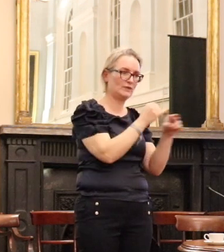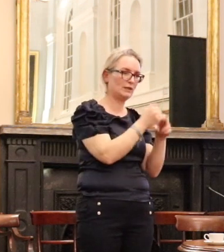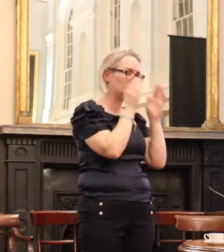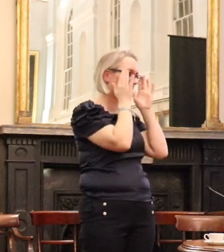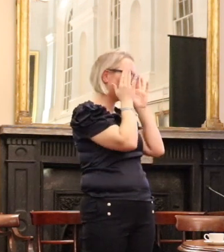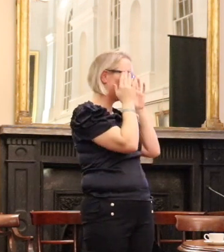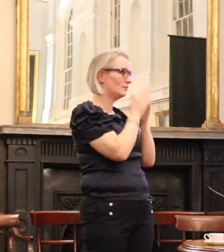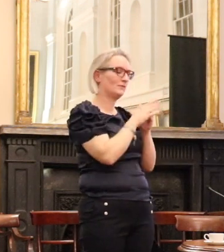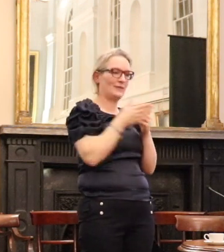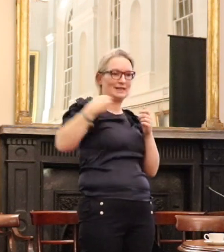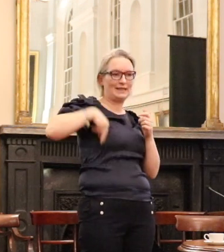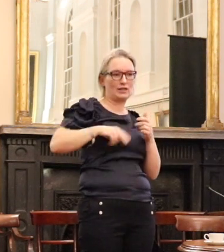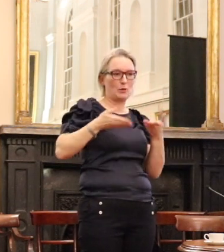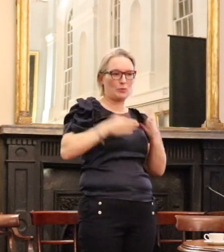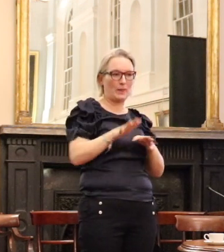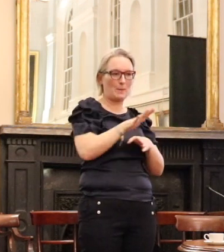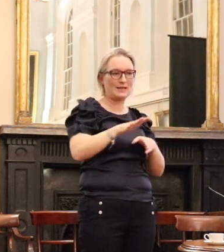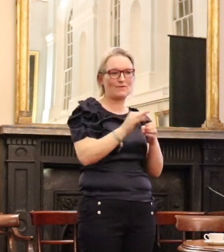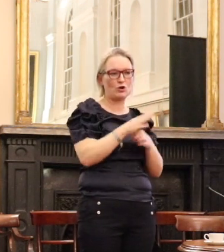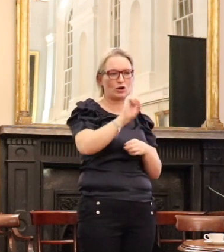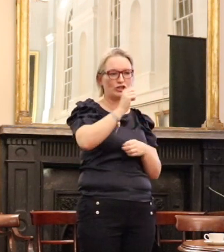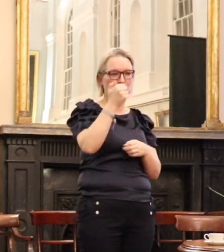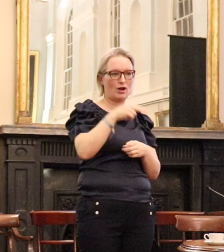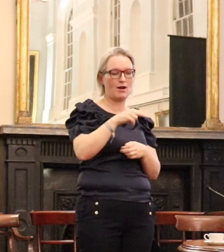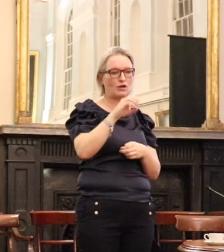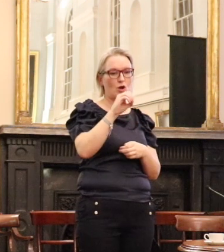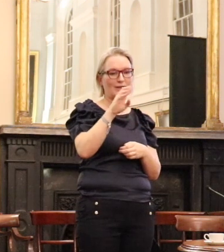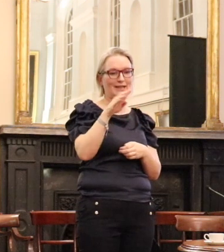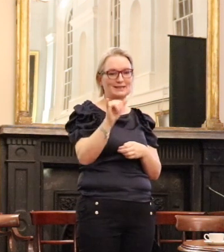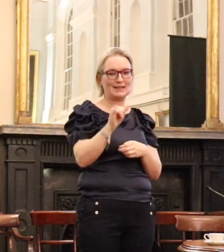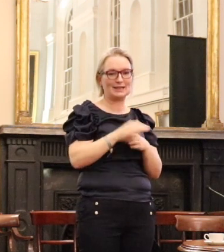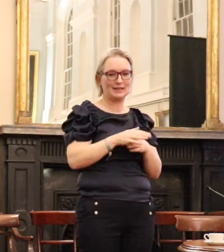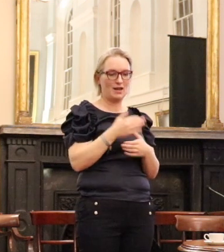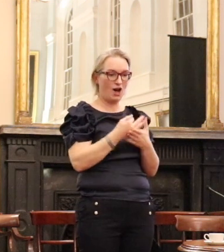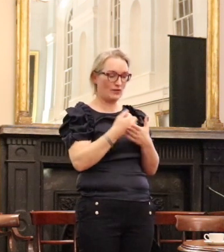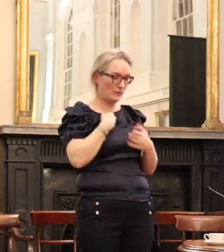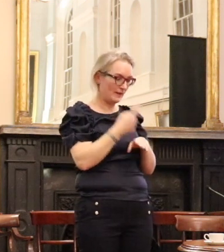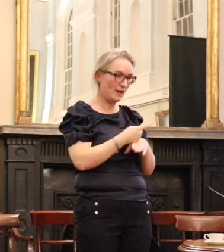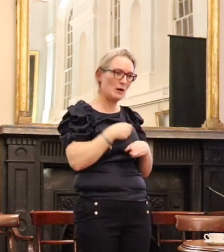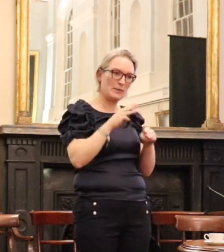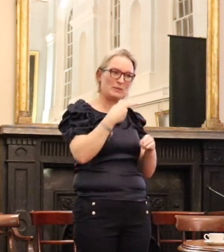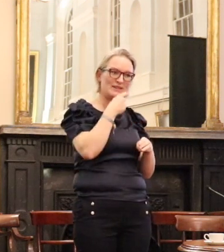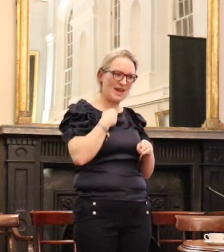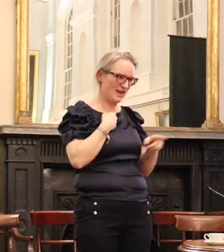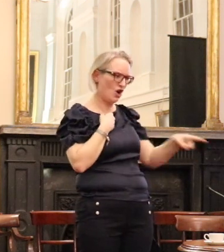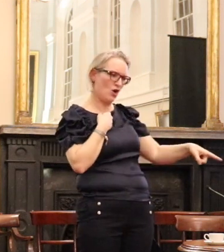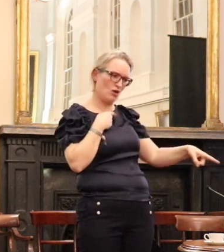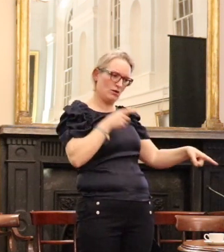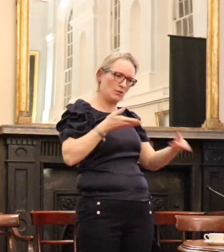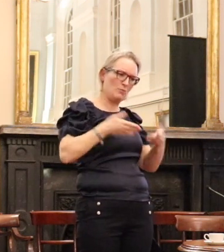of Sean Casey whenever there's an event there I was trying to finish pointing to a spot on the floor that says Sean Casey was born there